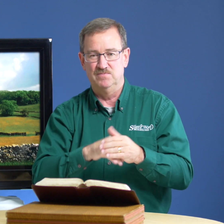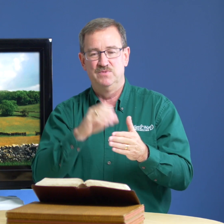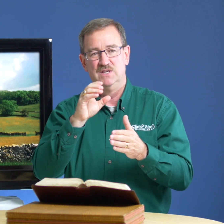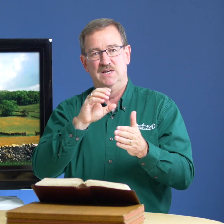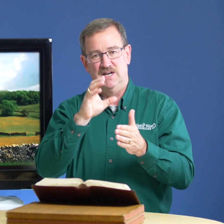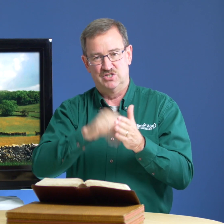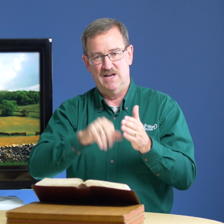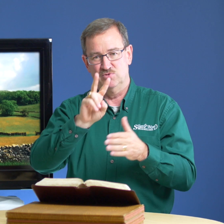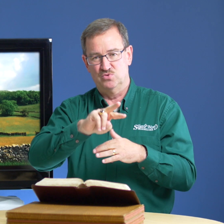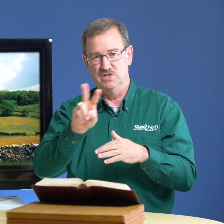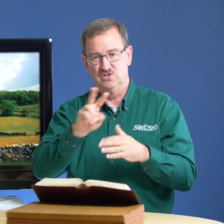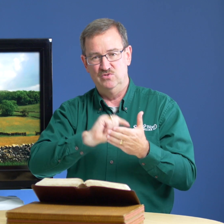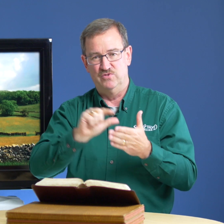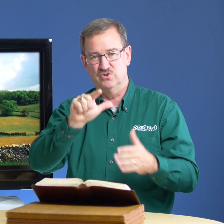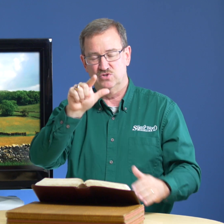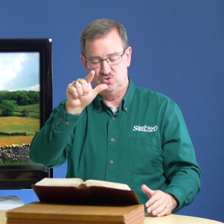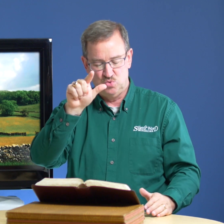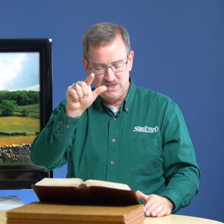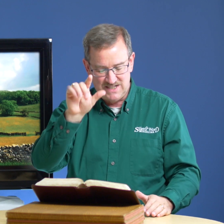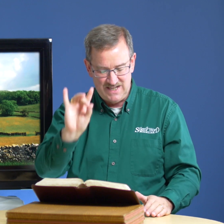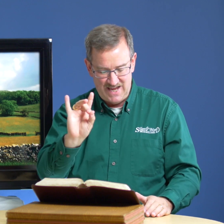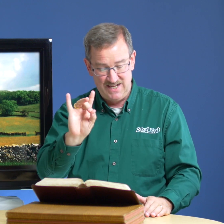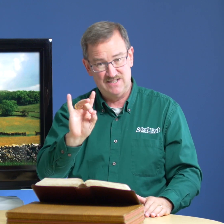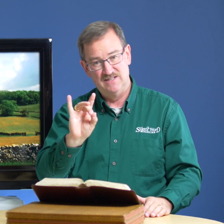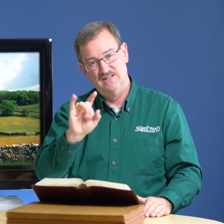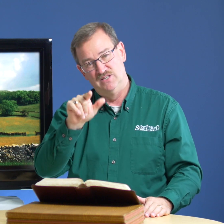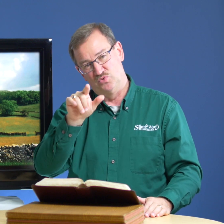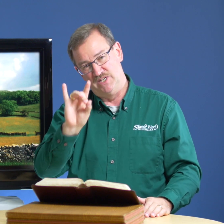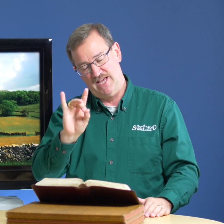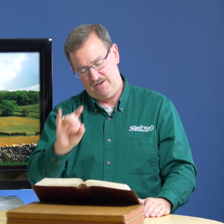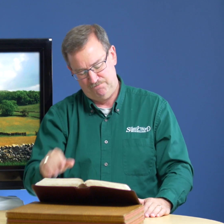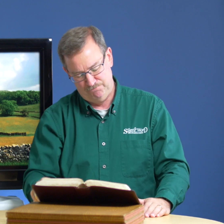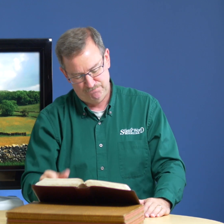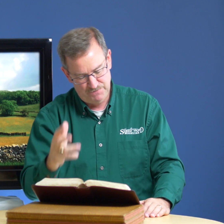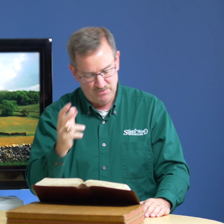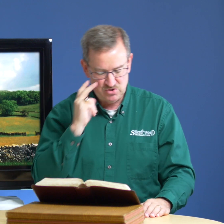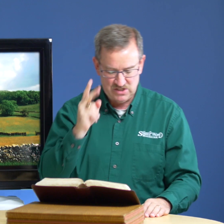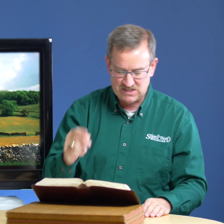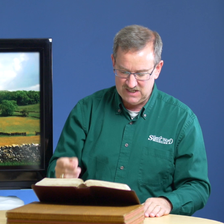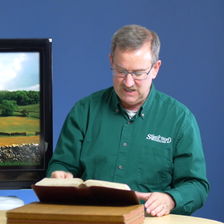chapter 22 verse 28 28 i want you to see